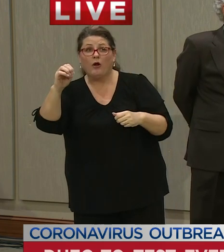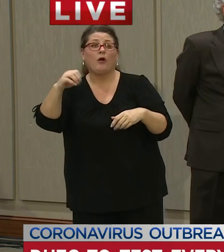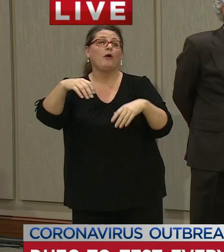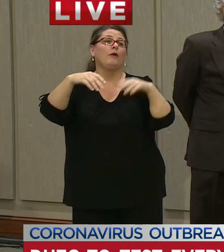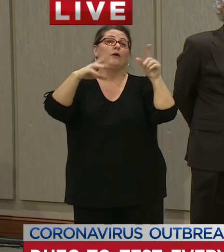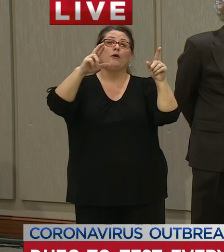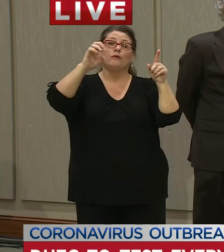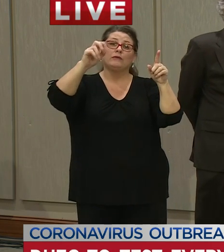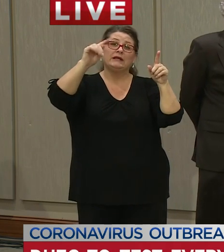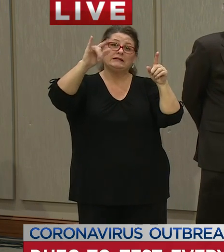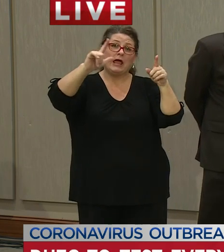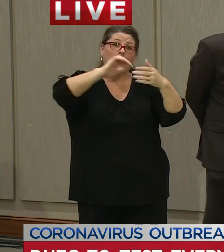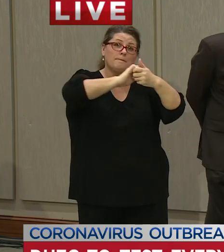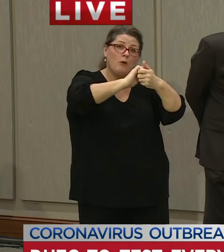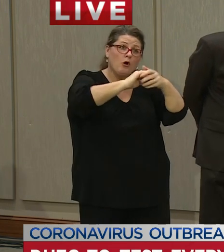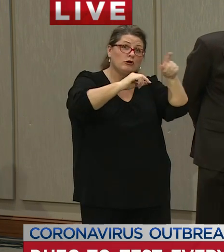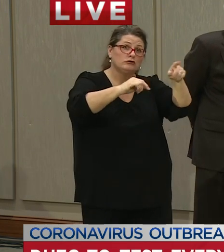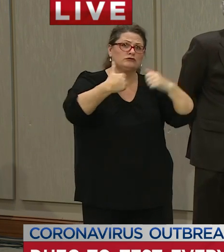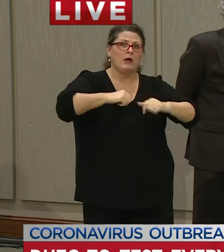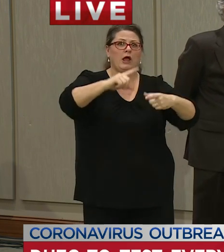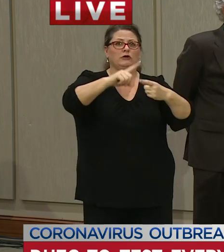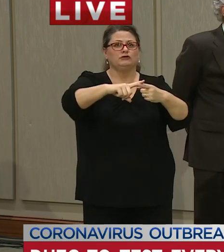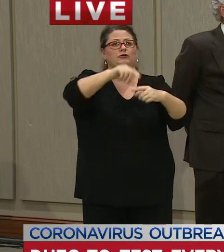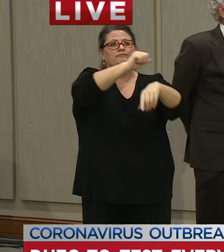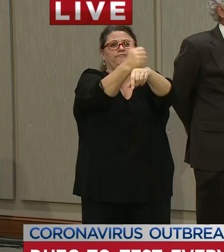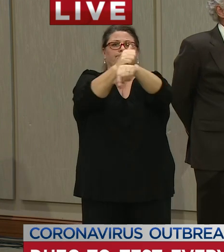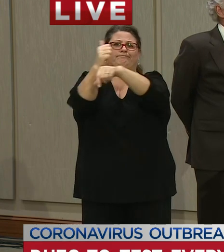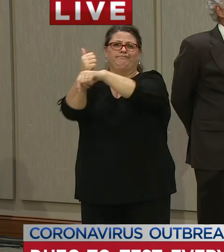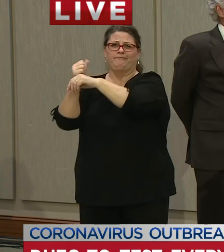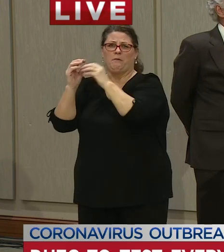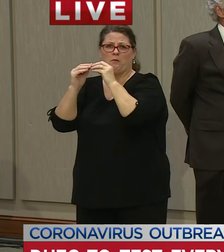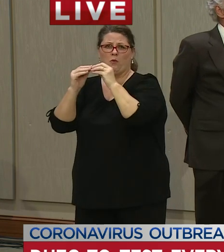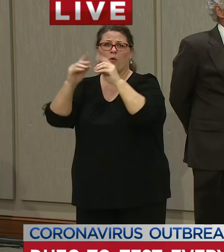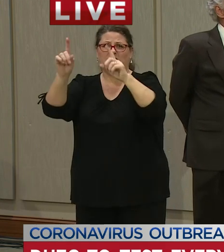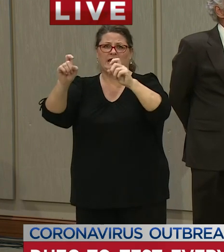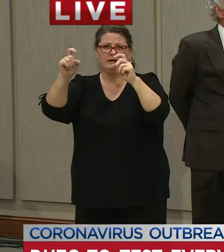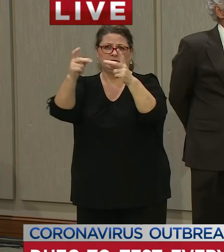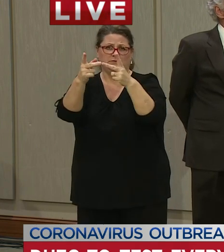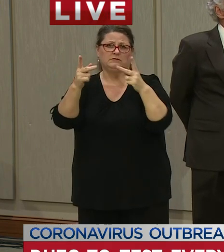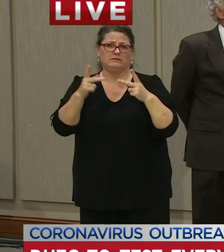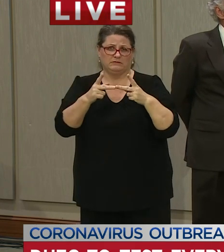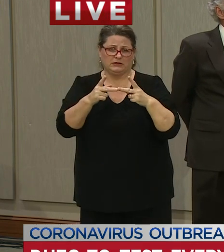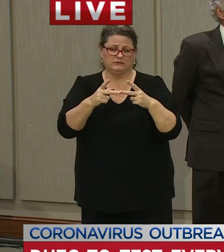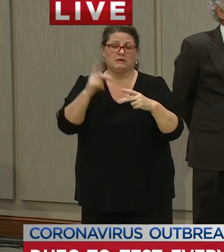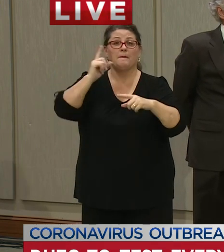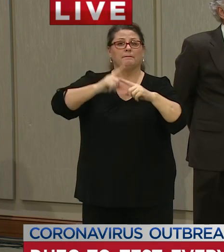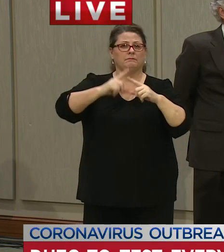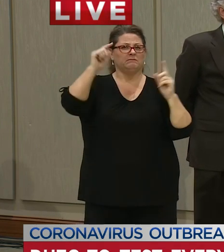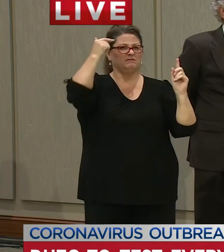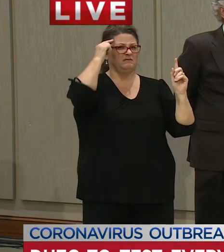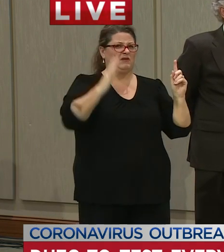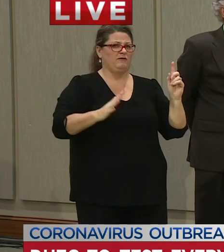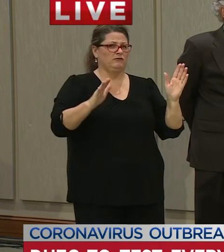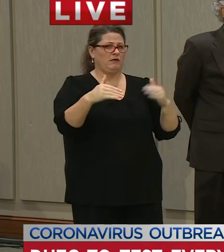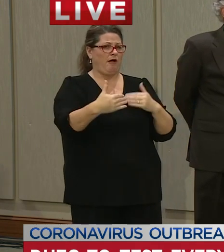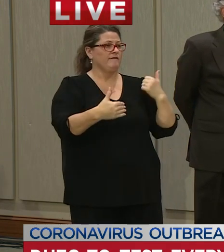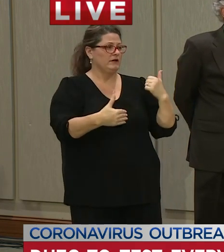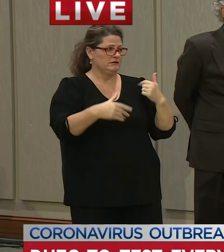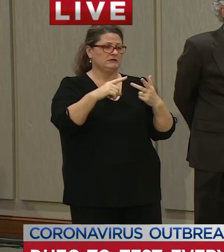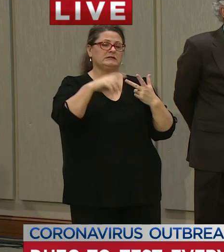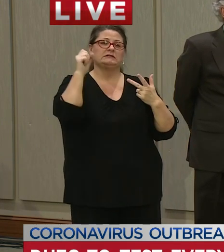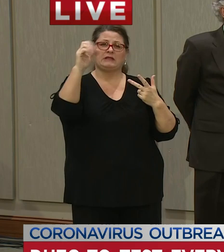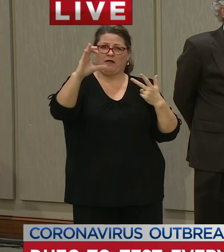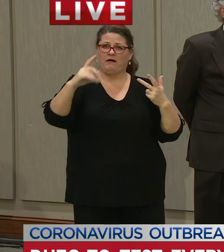to increase testing capacity in these communities we will also partner with the governor's office the South Carolina